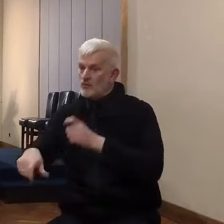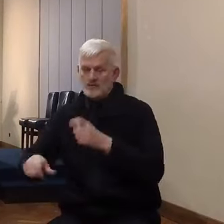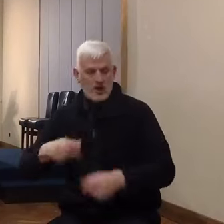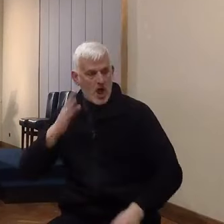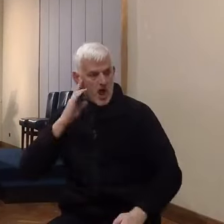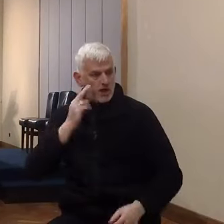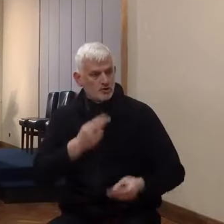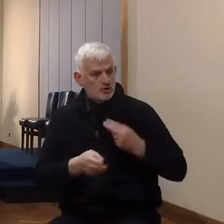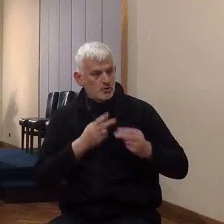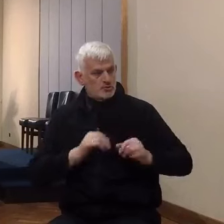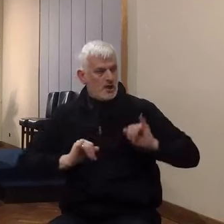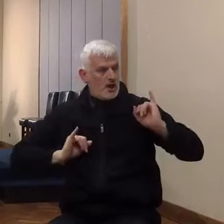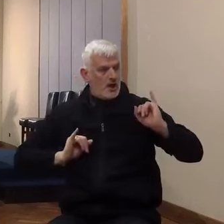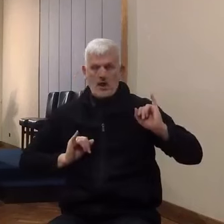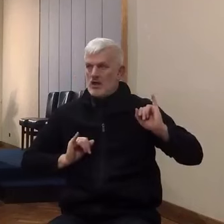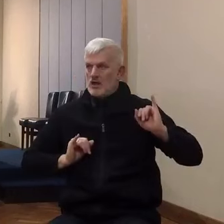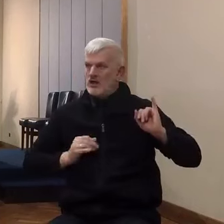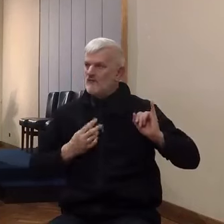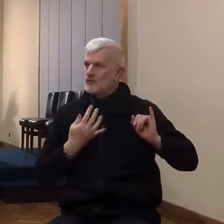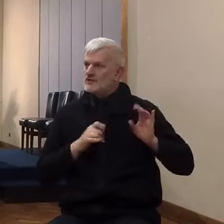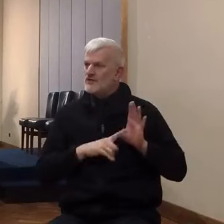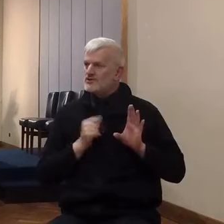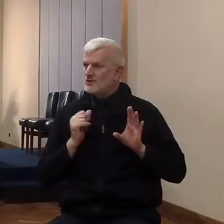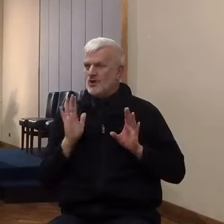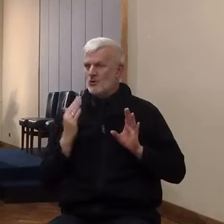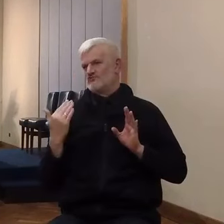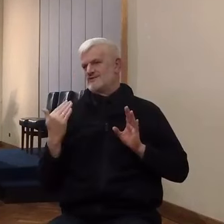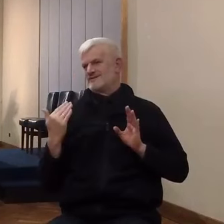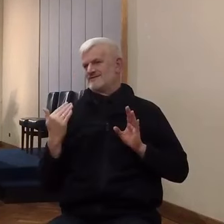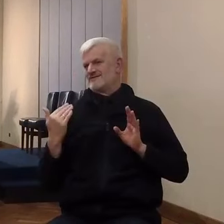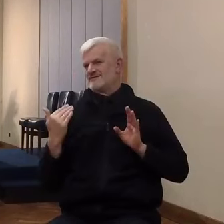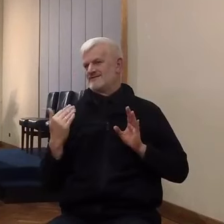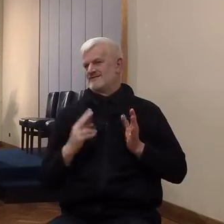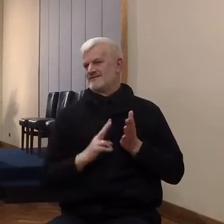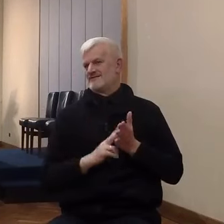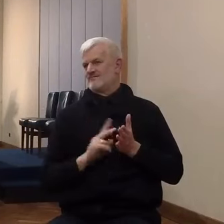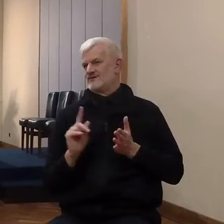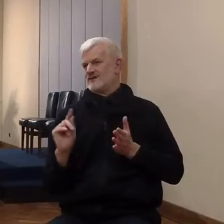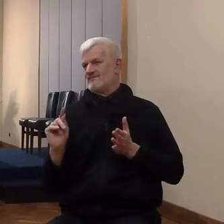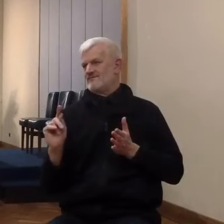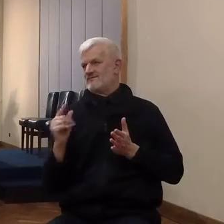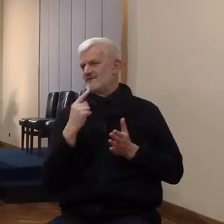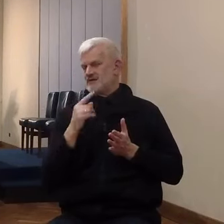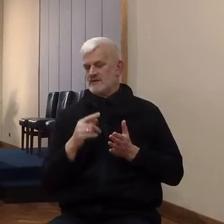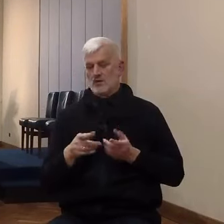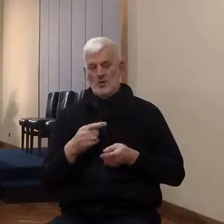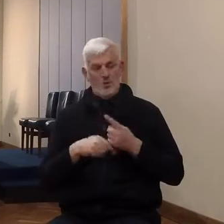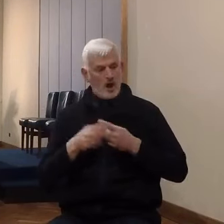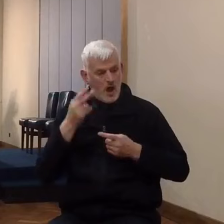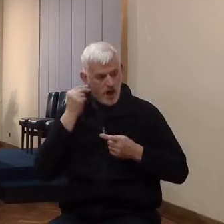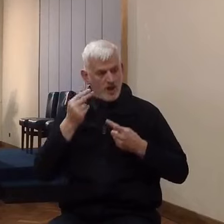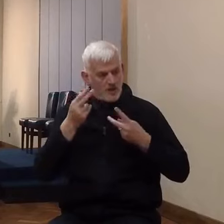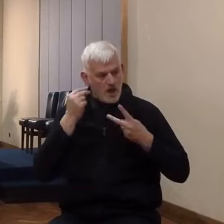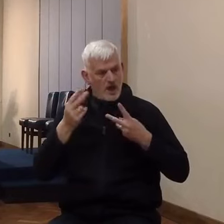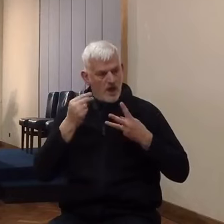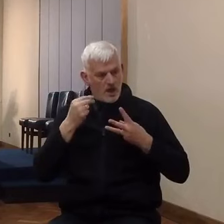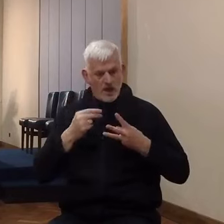years ago, this is recent, first in heaven, a sin. soon as we had heard these things, our hearts did